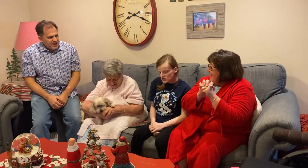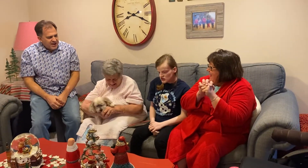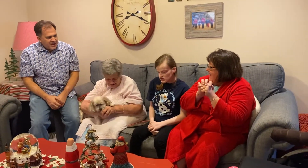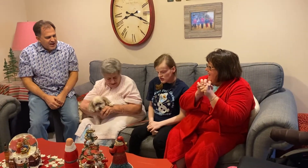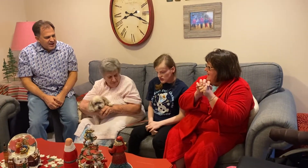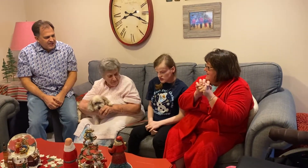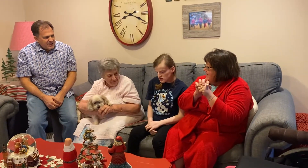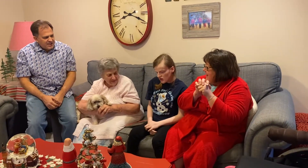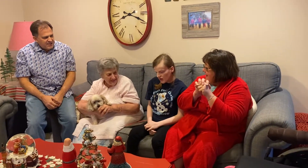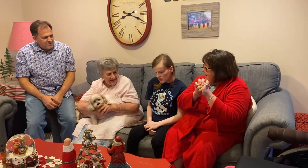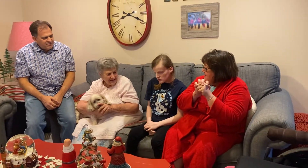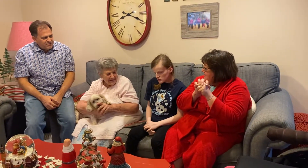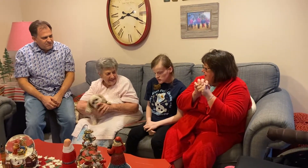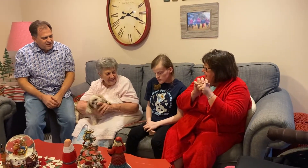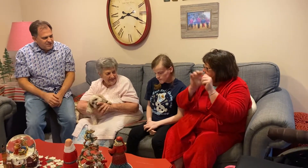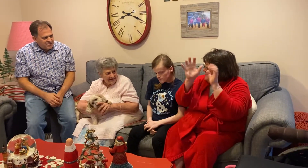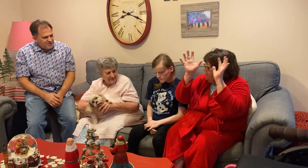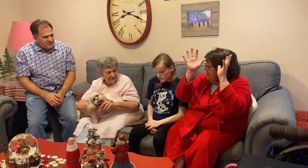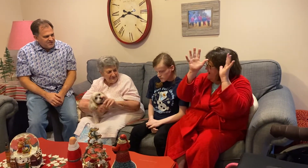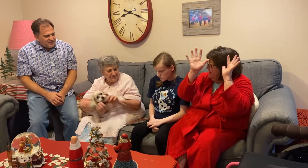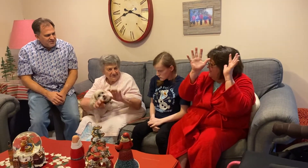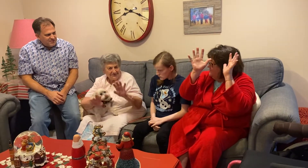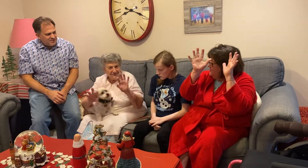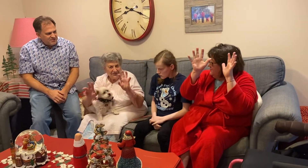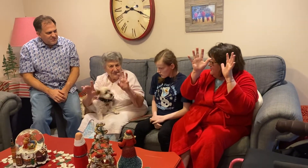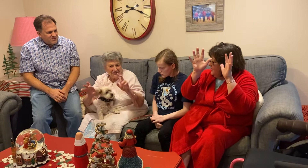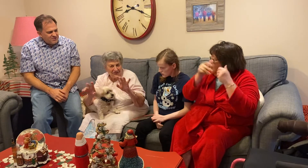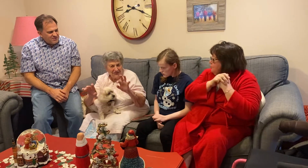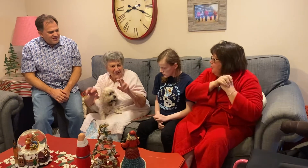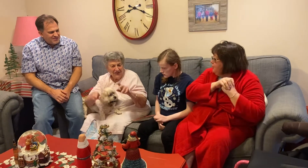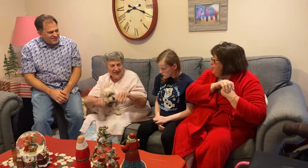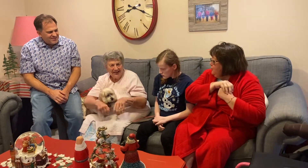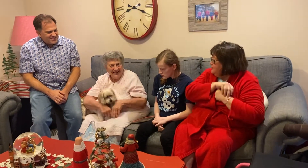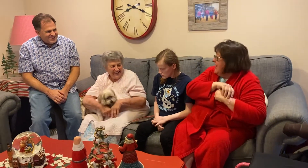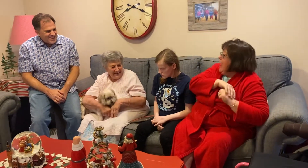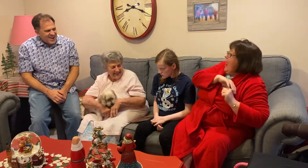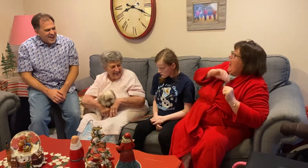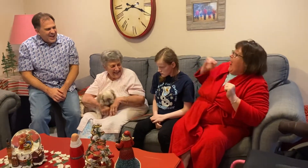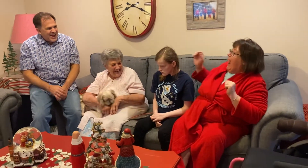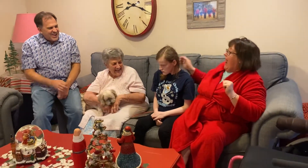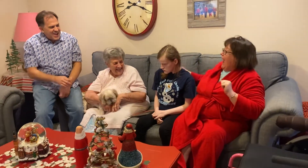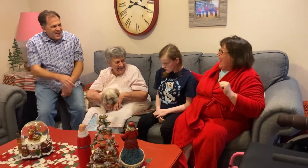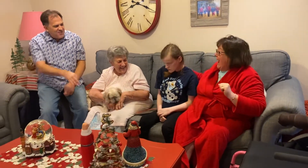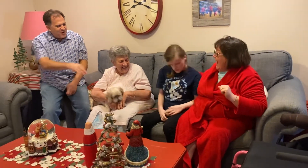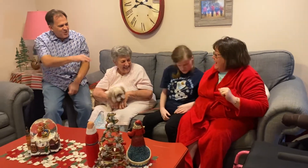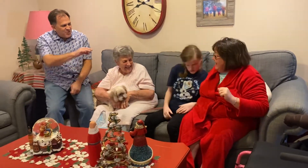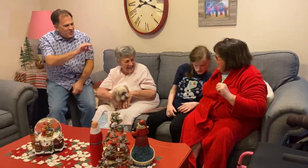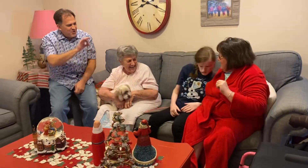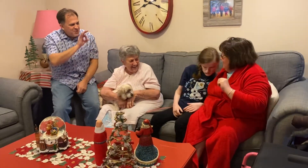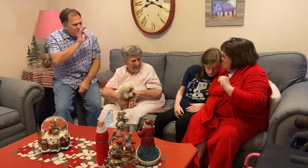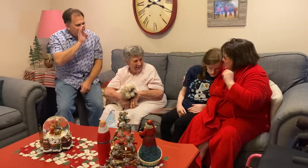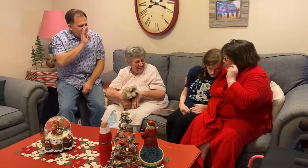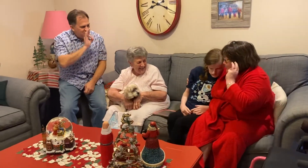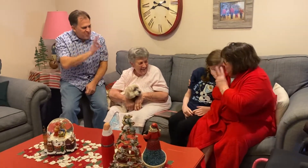And down came the good fairy, and I gave you three